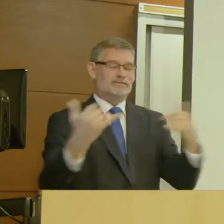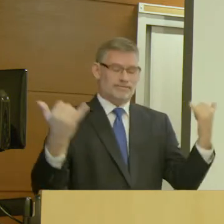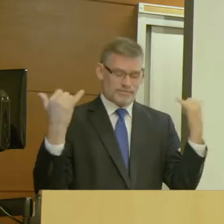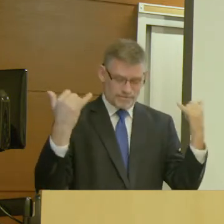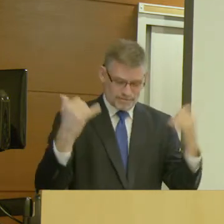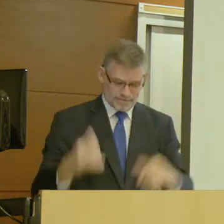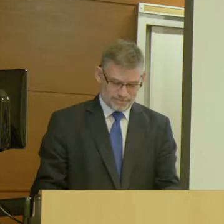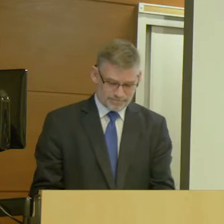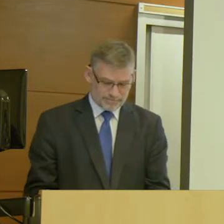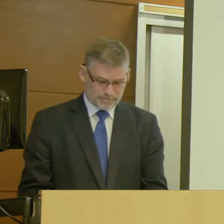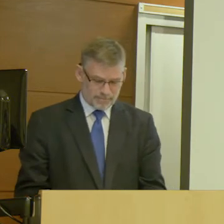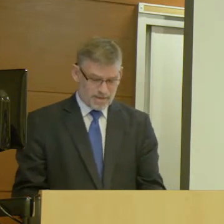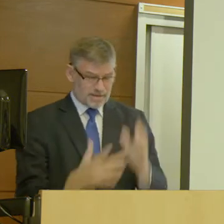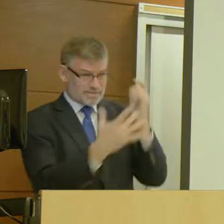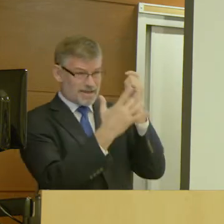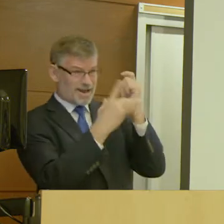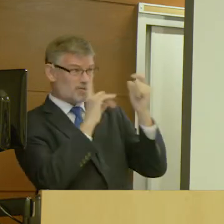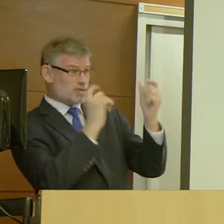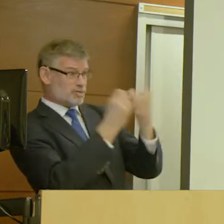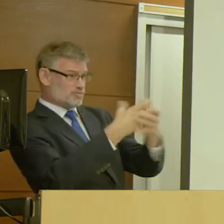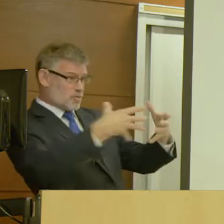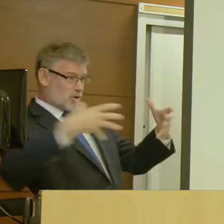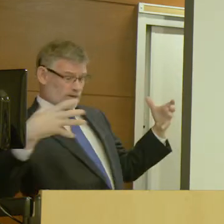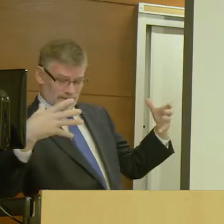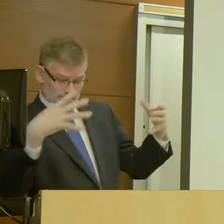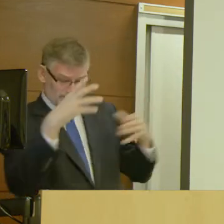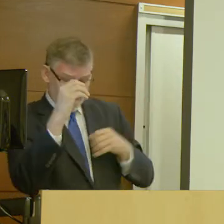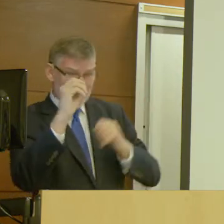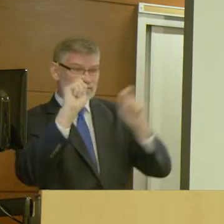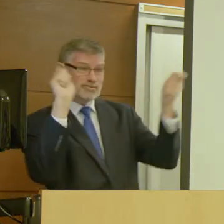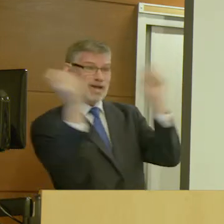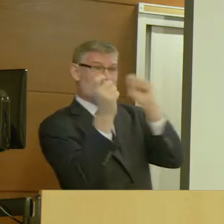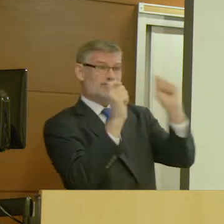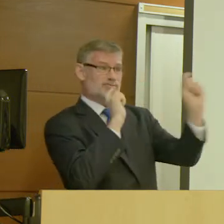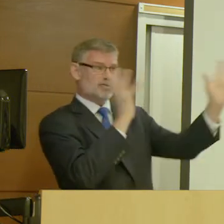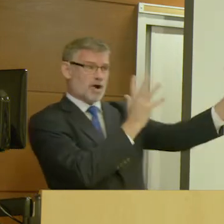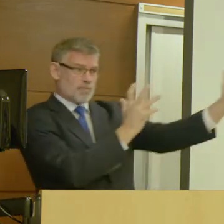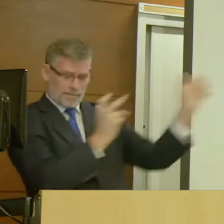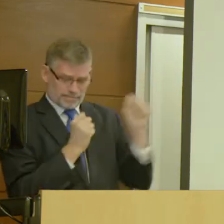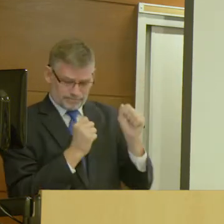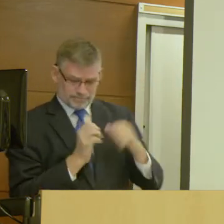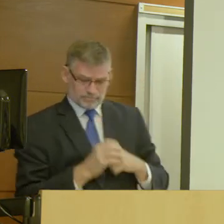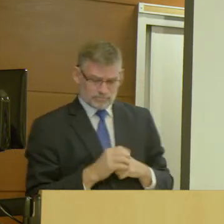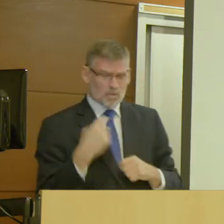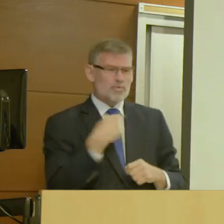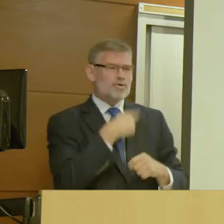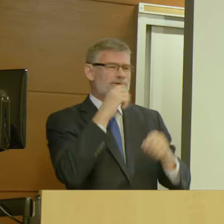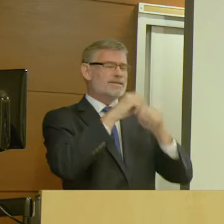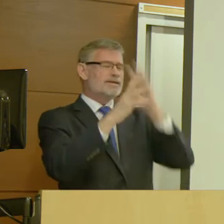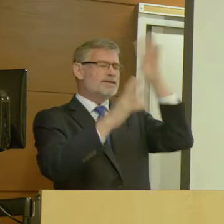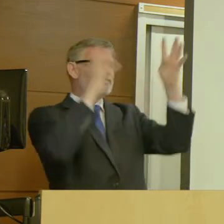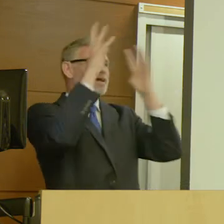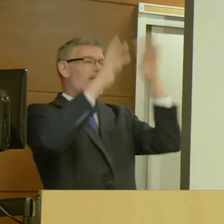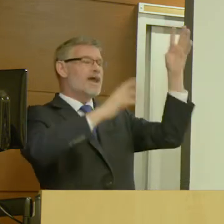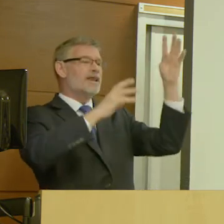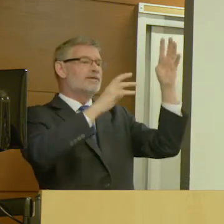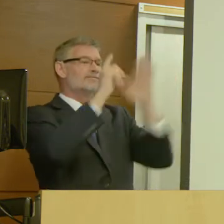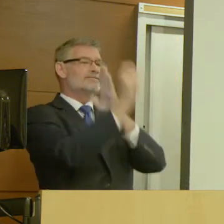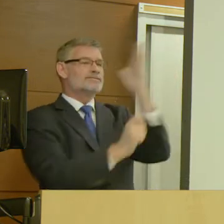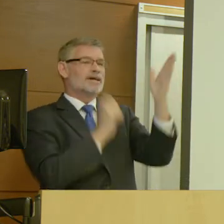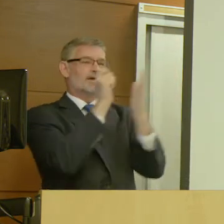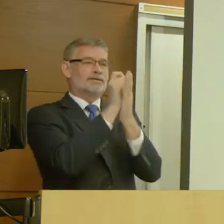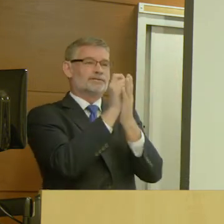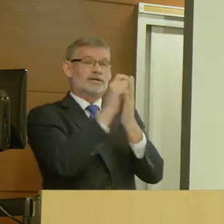Telecommunication is one of the most important ways to communicate to society today, and with the innovation and